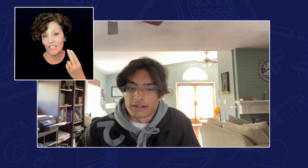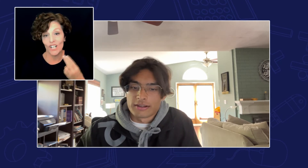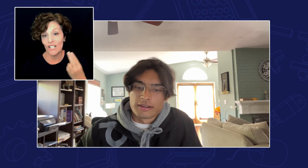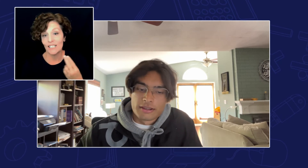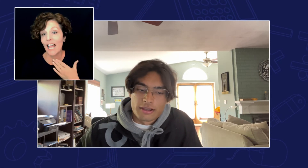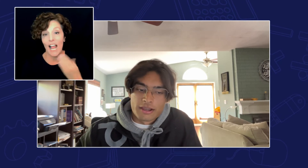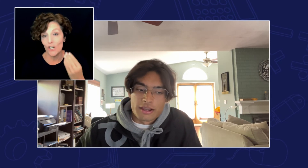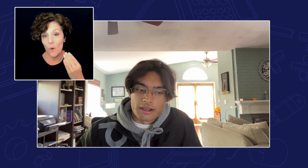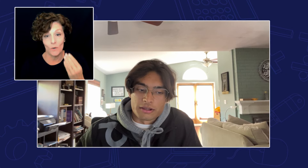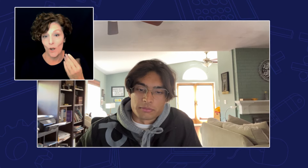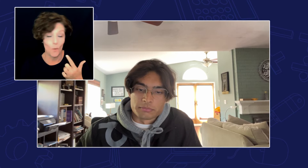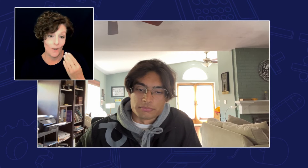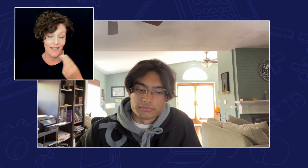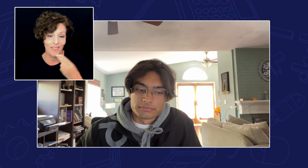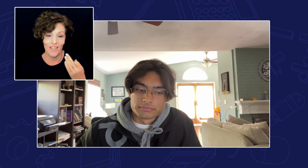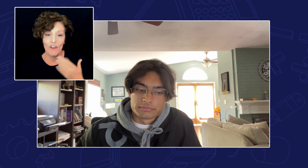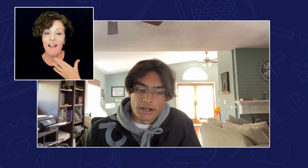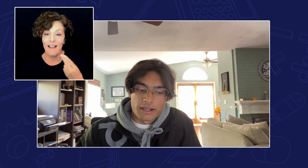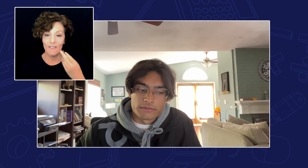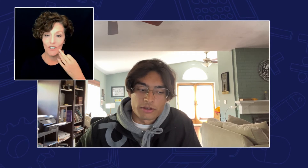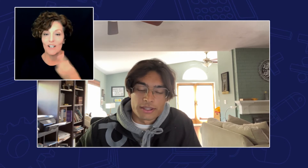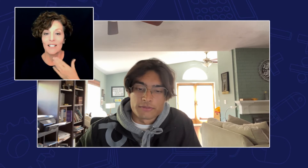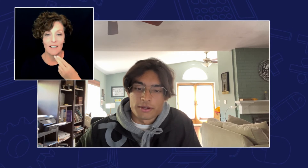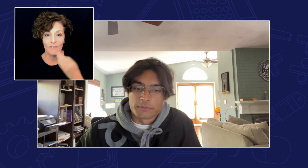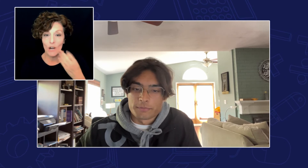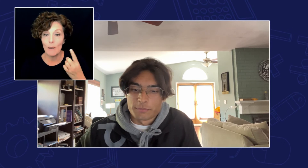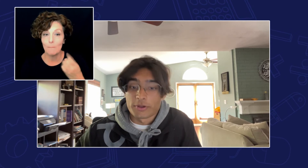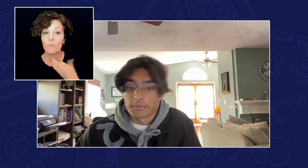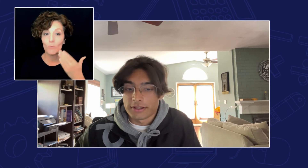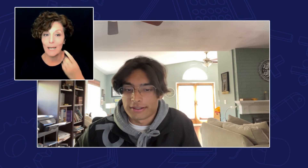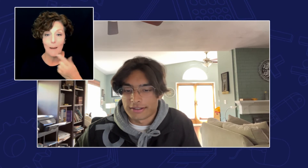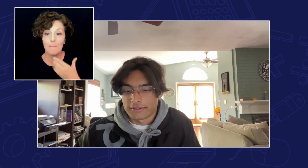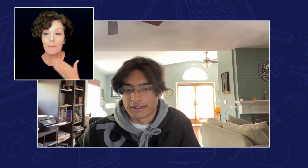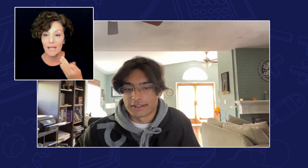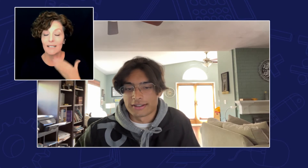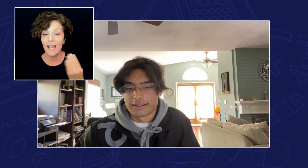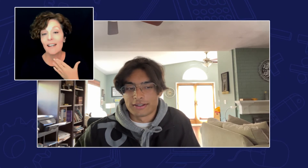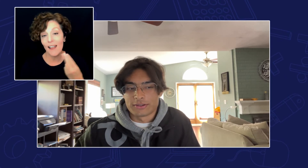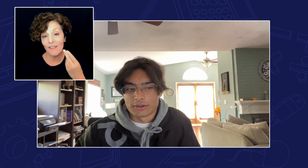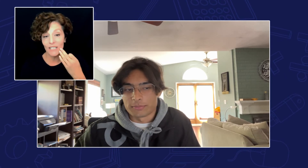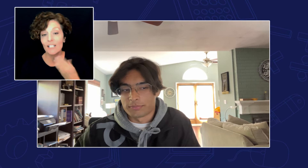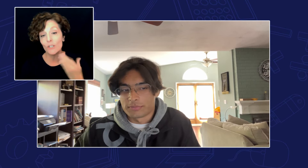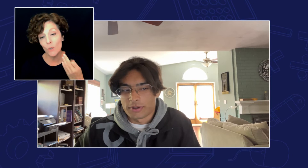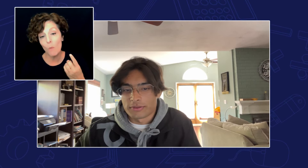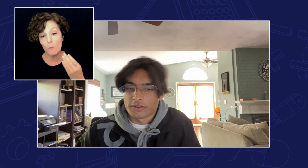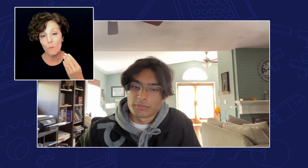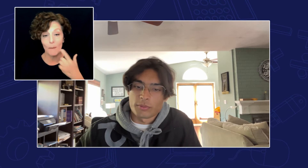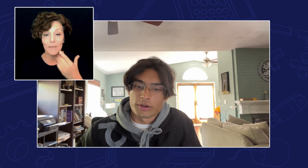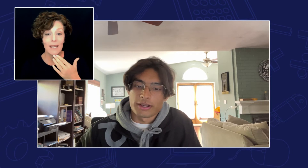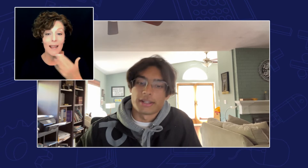um I've heard that it's a very pretty place and I've seen it so probably just explore and then